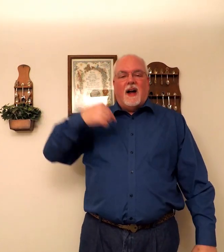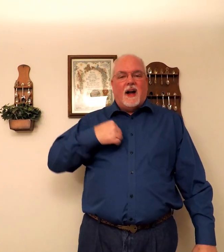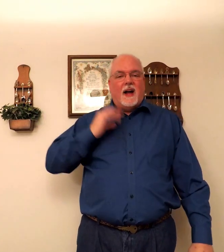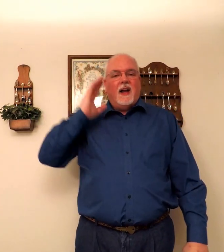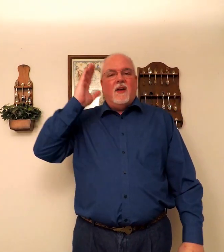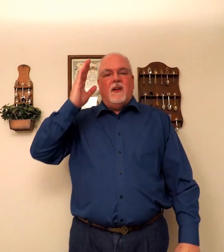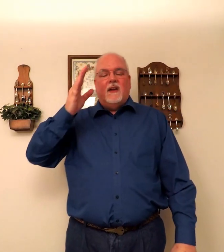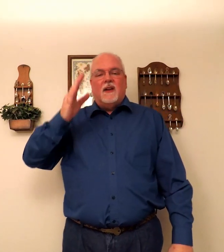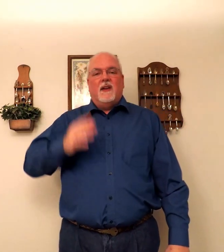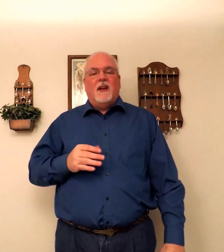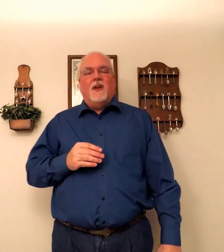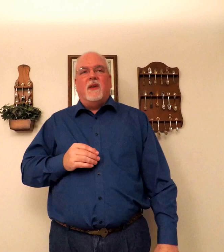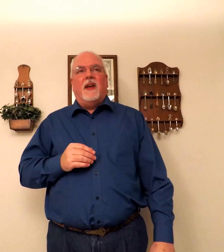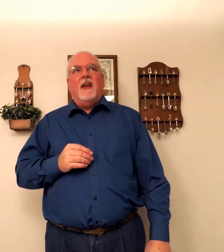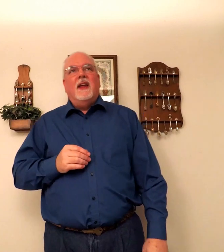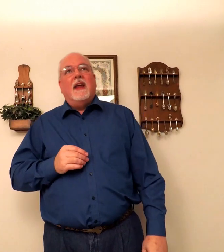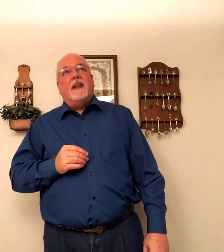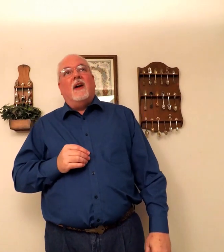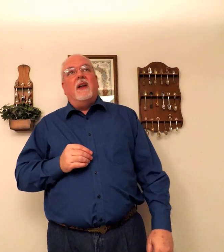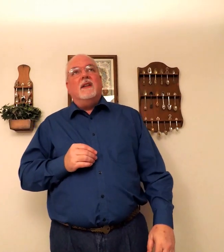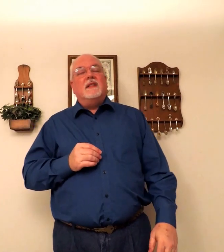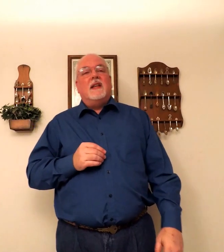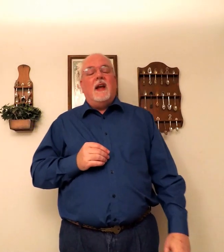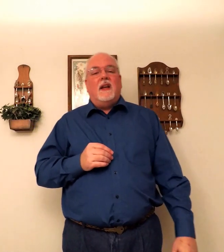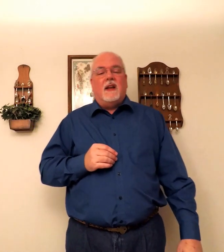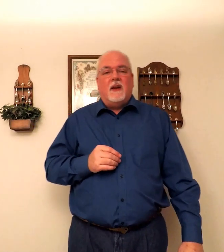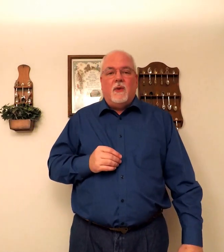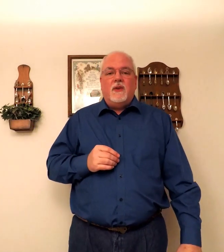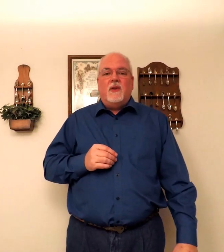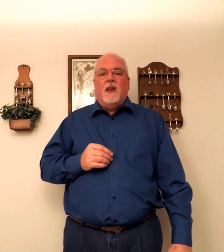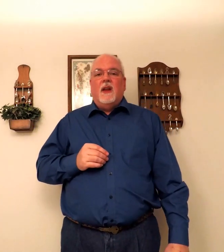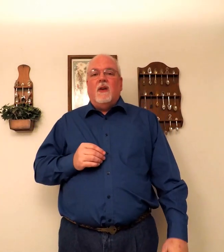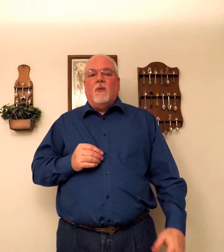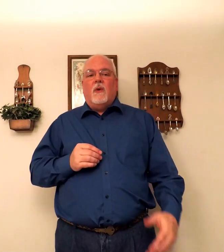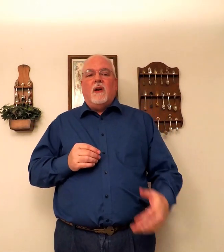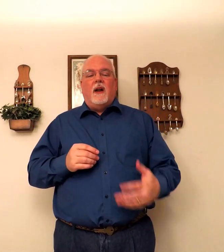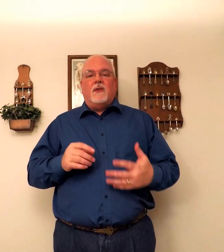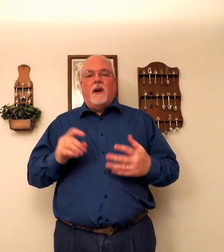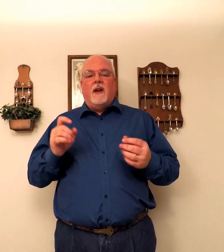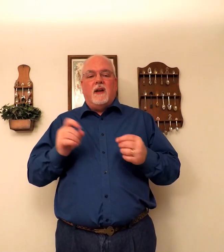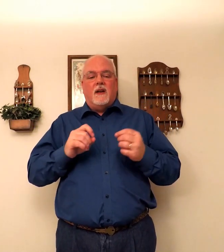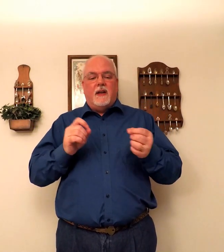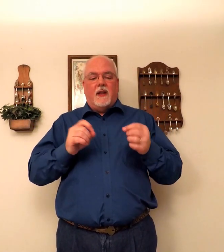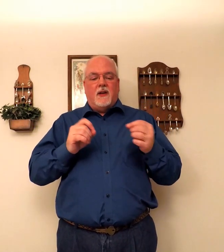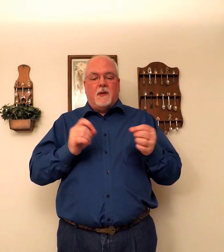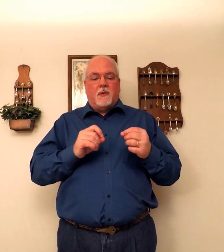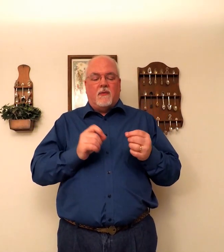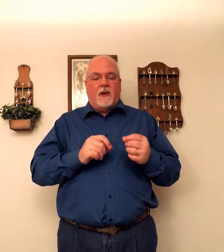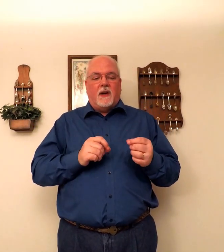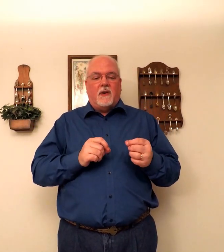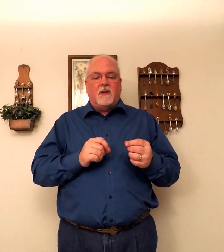I'll. Okay? Now, in sign language, we're not trying to cut down the number of letters.